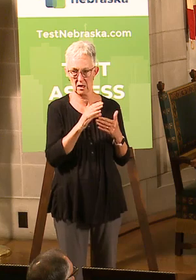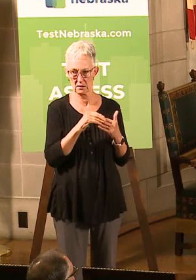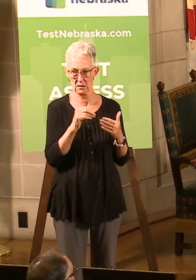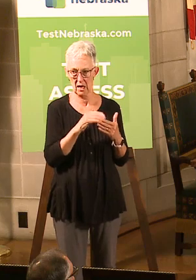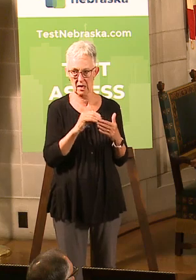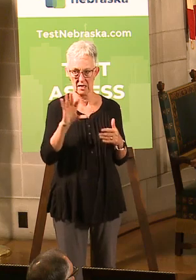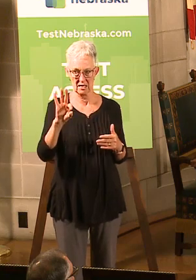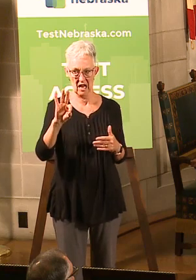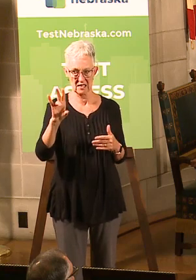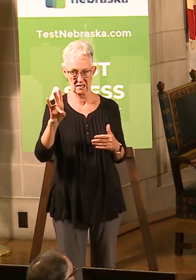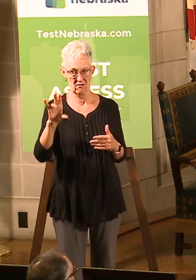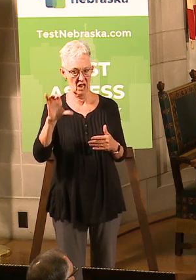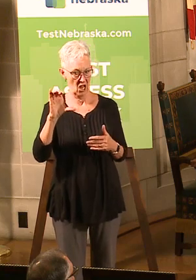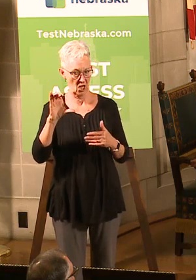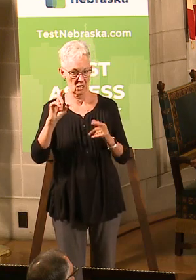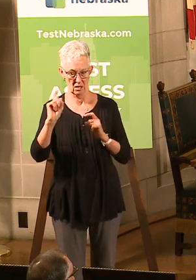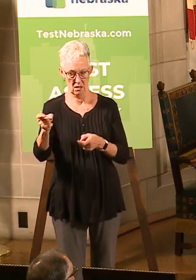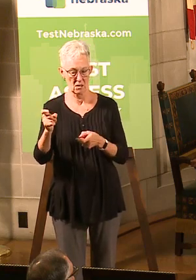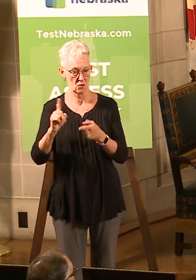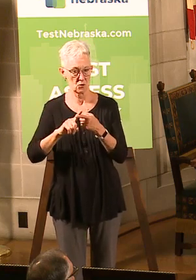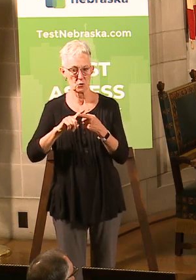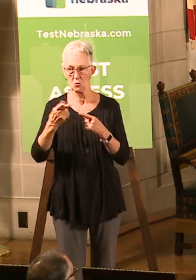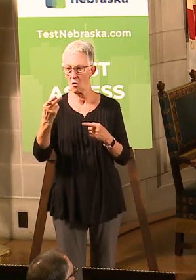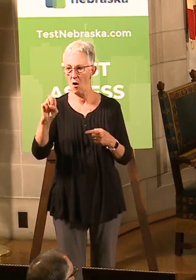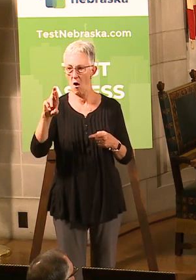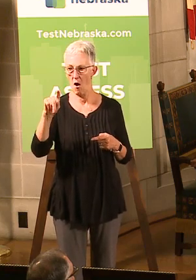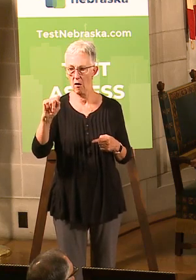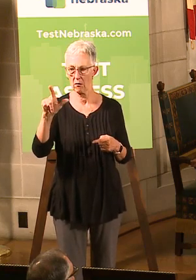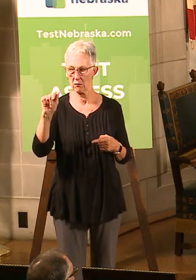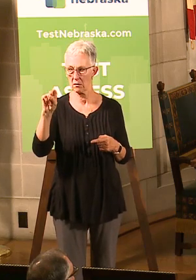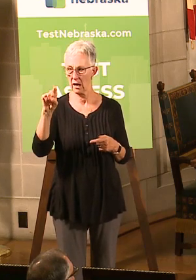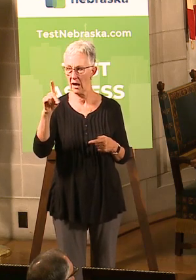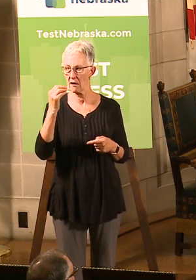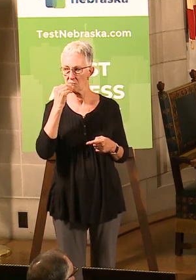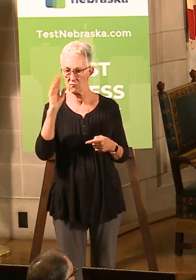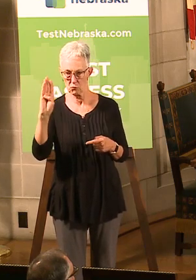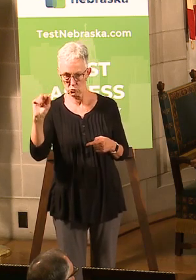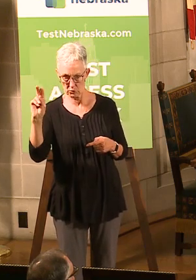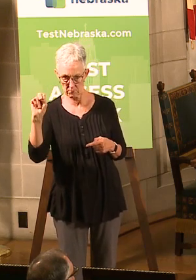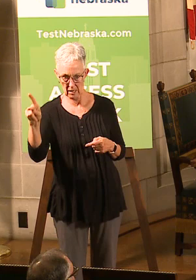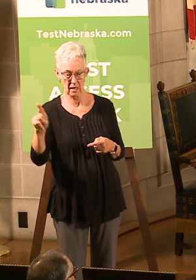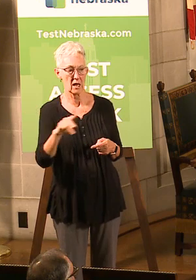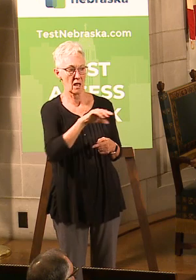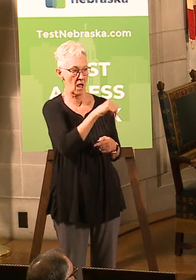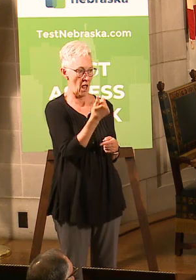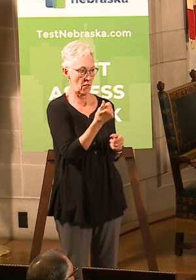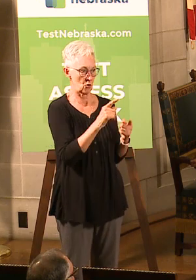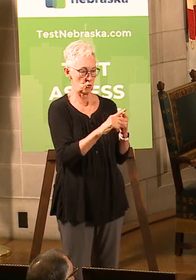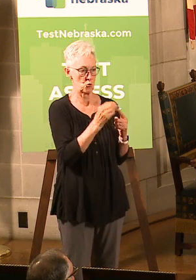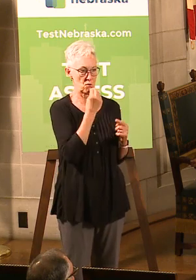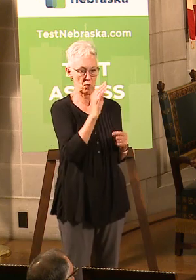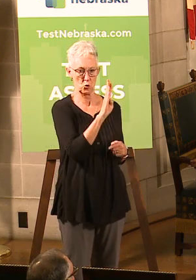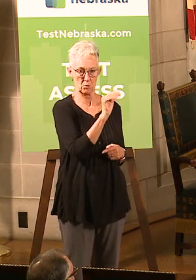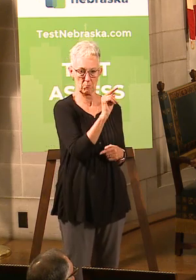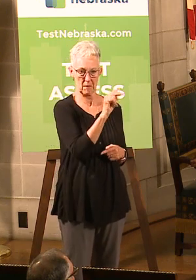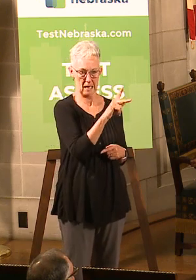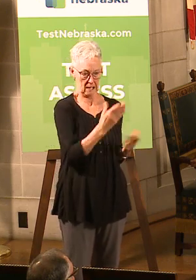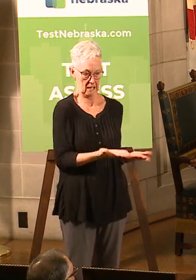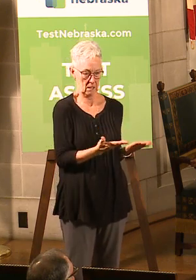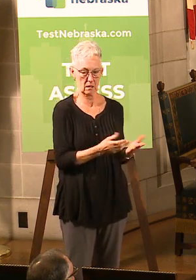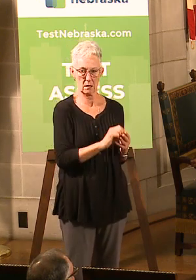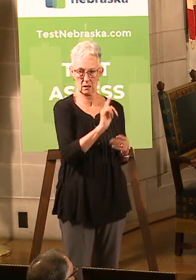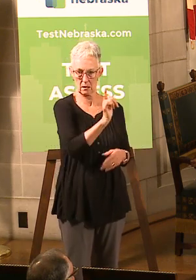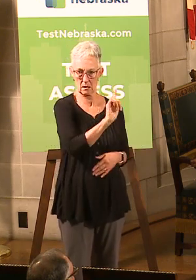went to the Food Bank of the Heartland. About $21,300 went to Food Bank of Lincoln, which supports not only